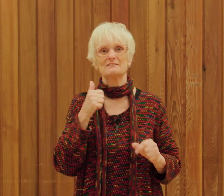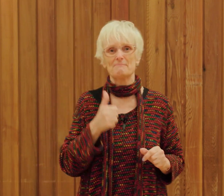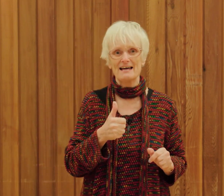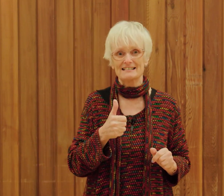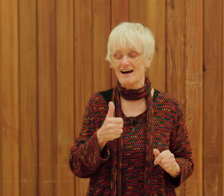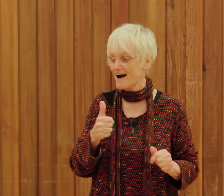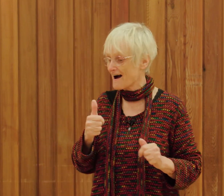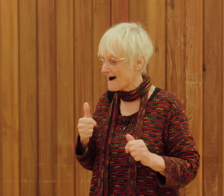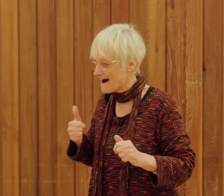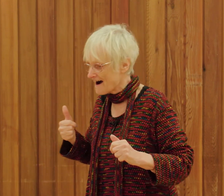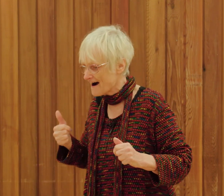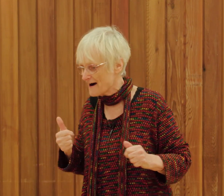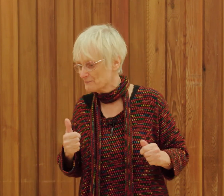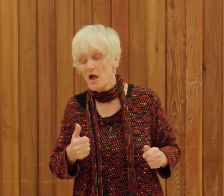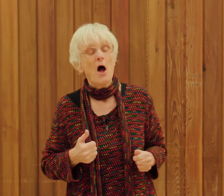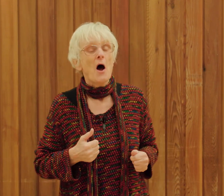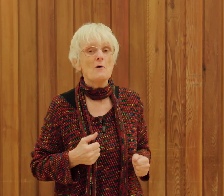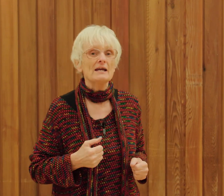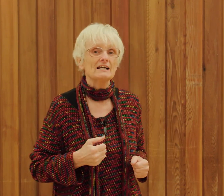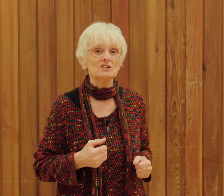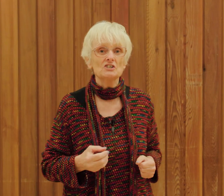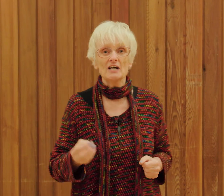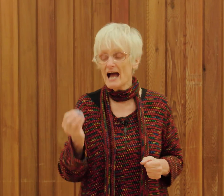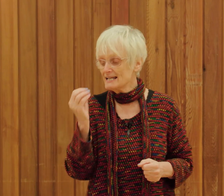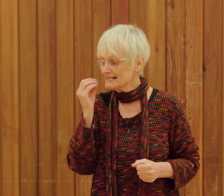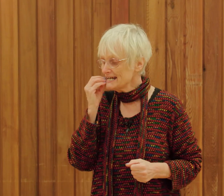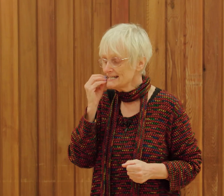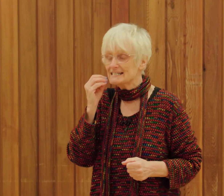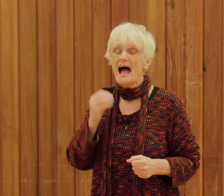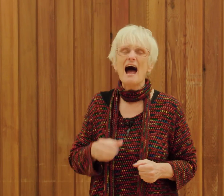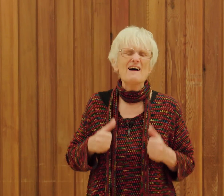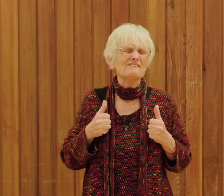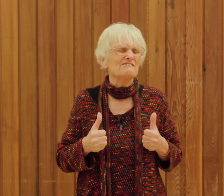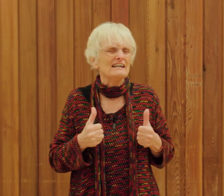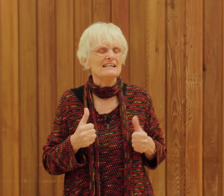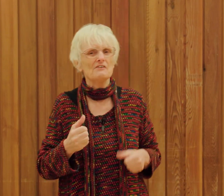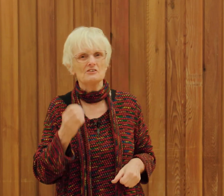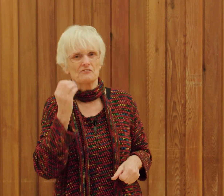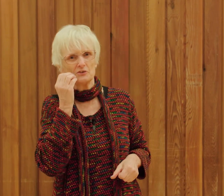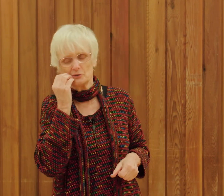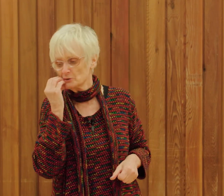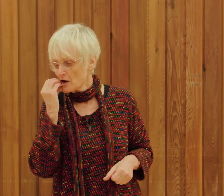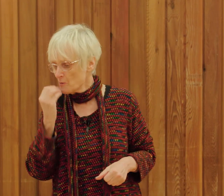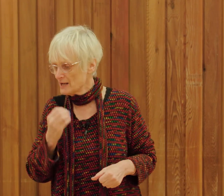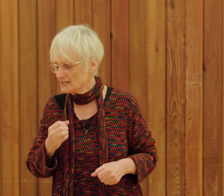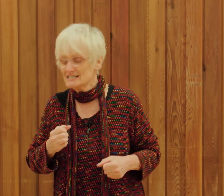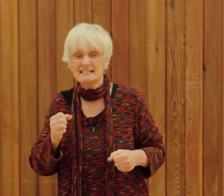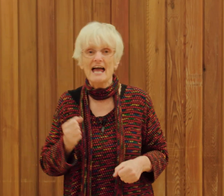better we can cook and eat our favourite food we can stay